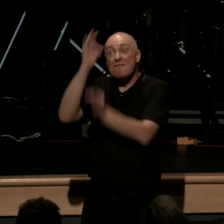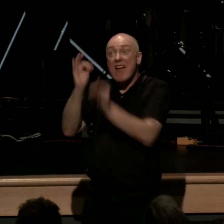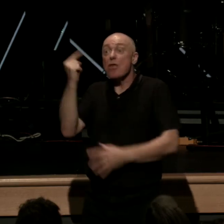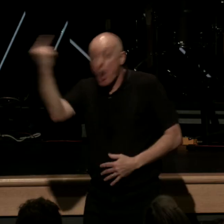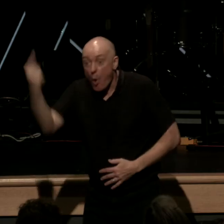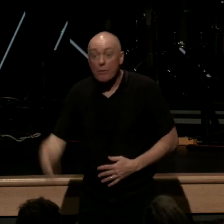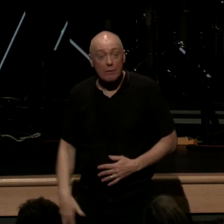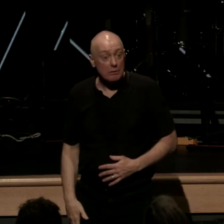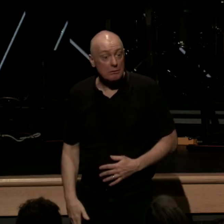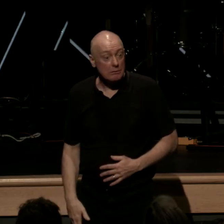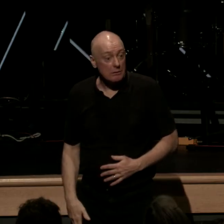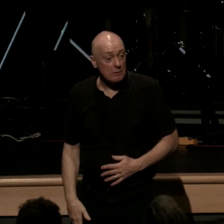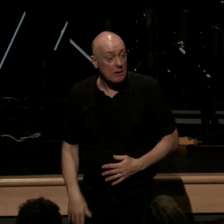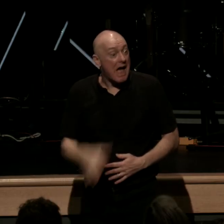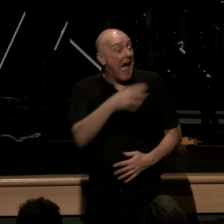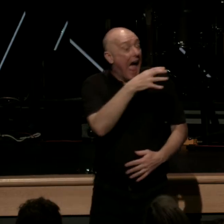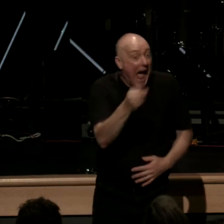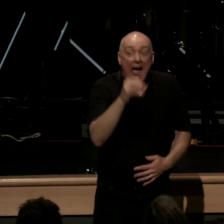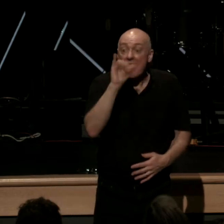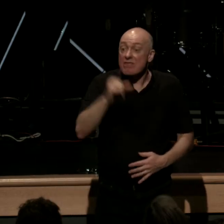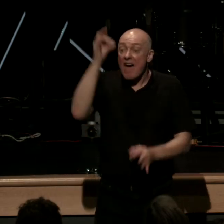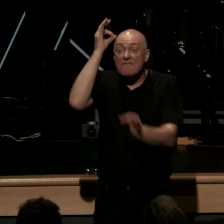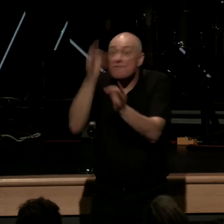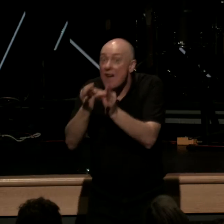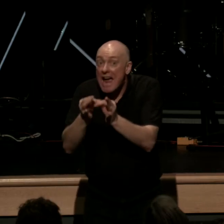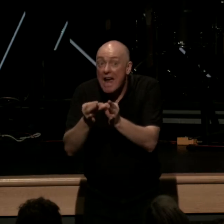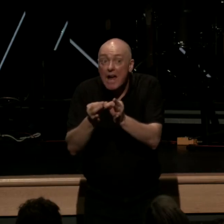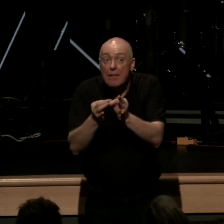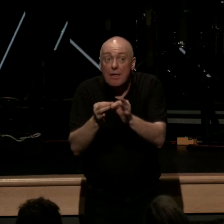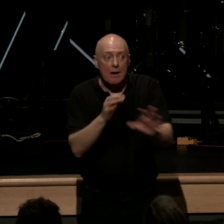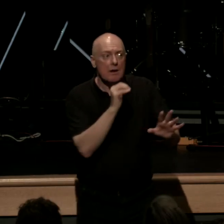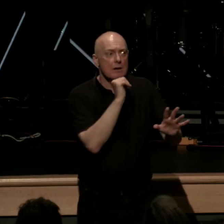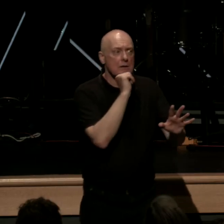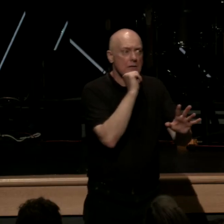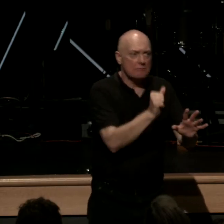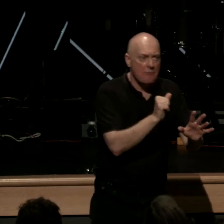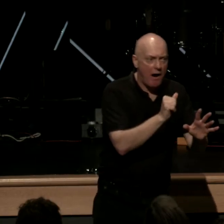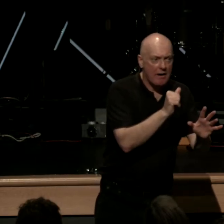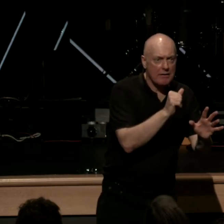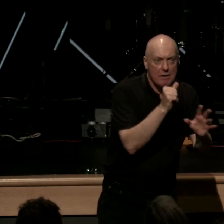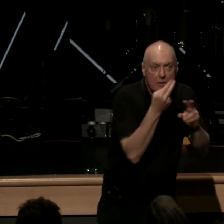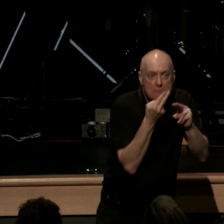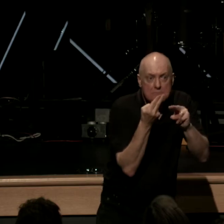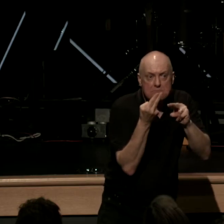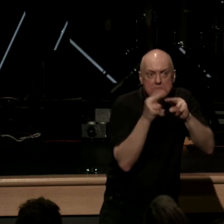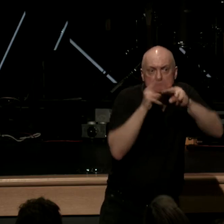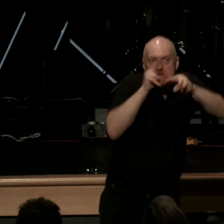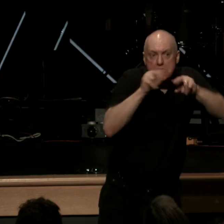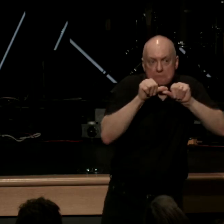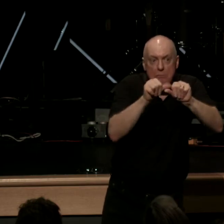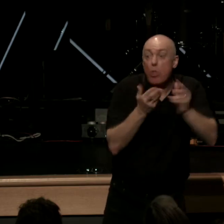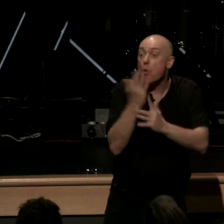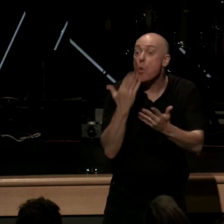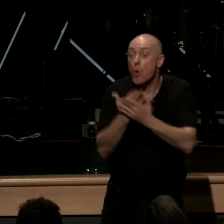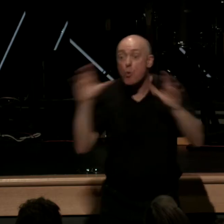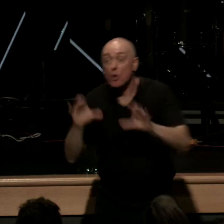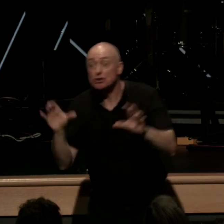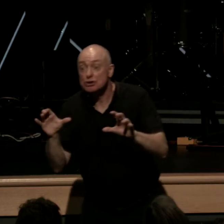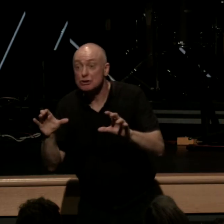and that faith is not both preserved and increased before God through good works if anyone says that which is exactly